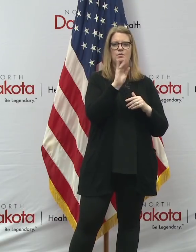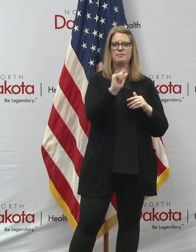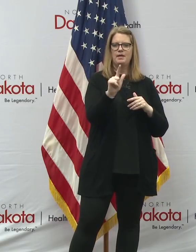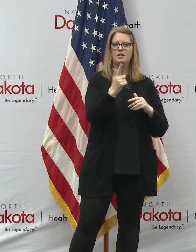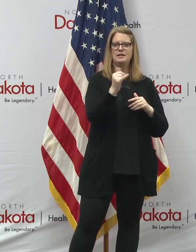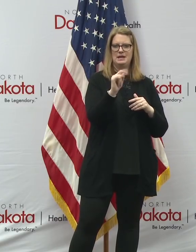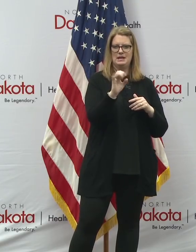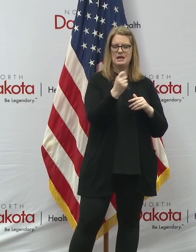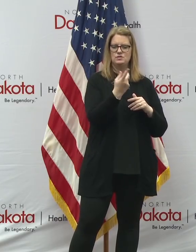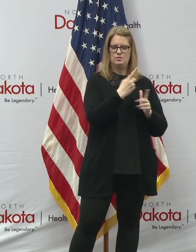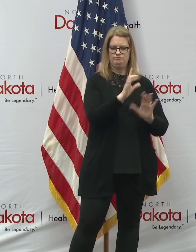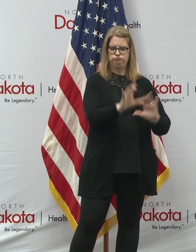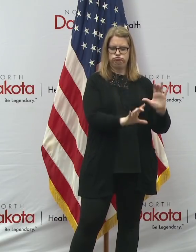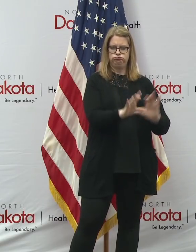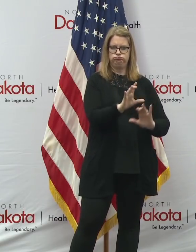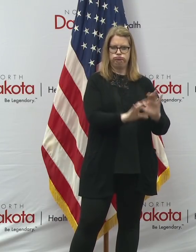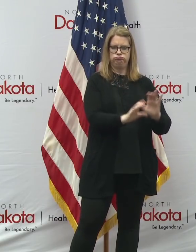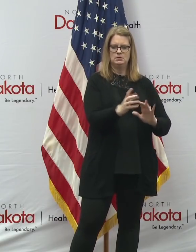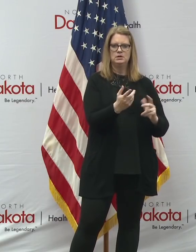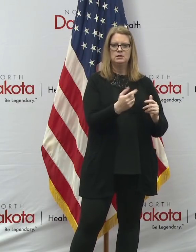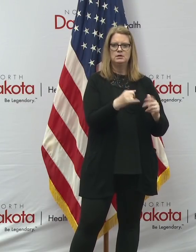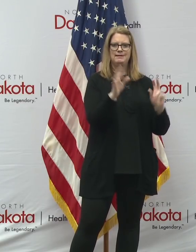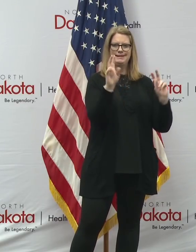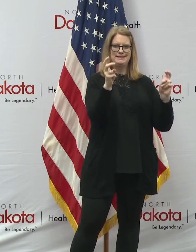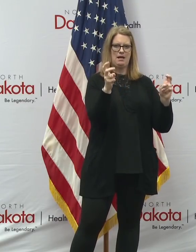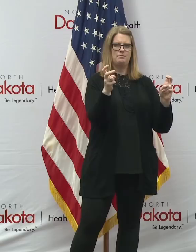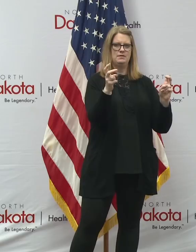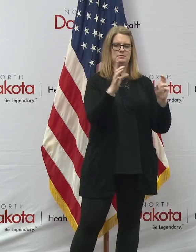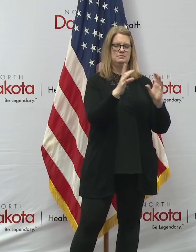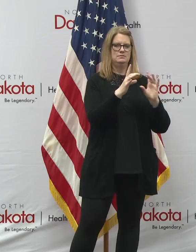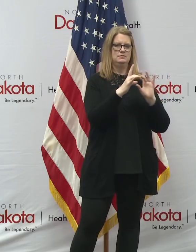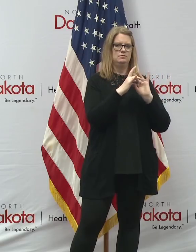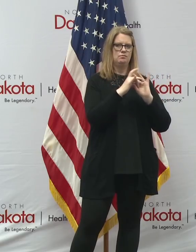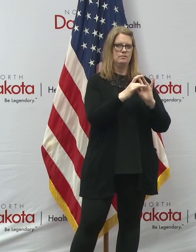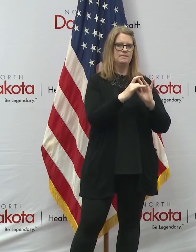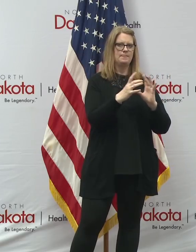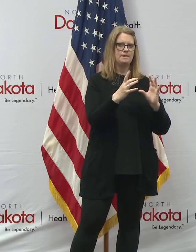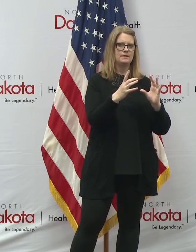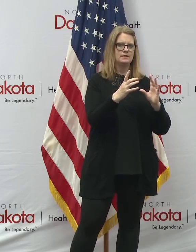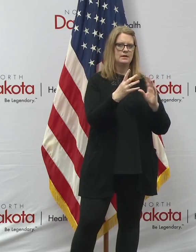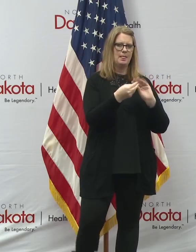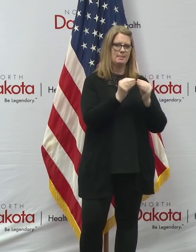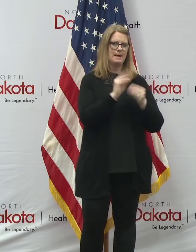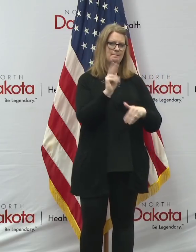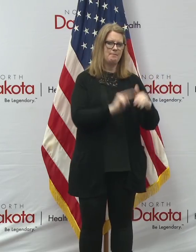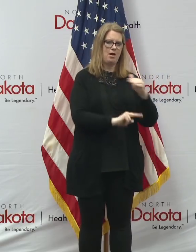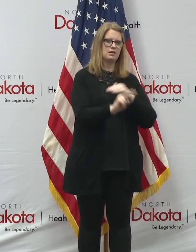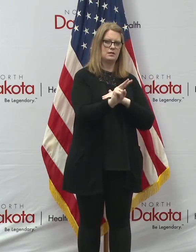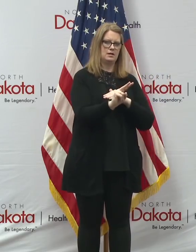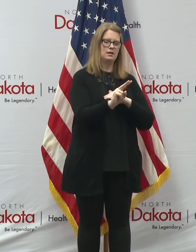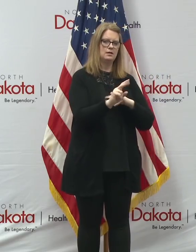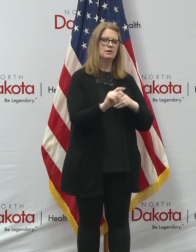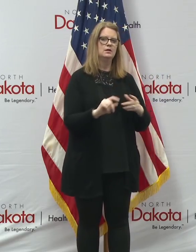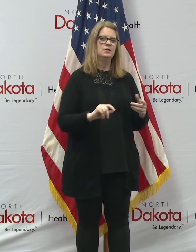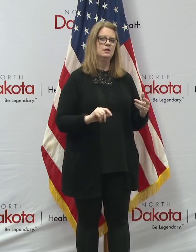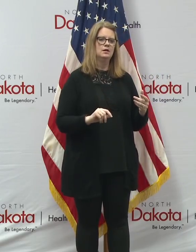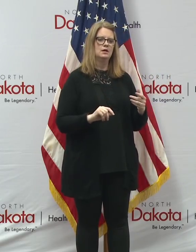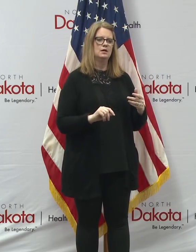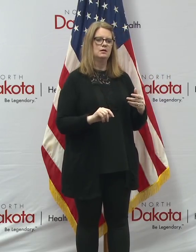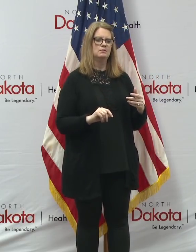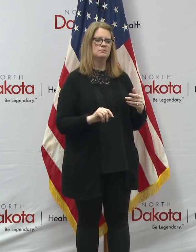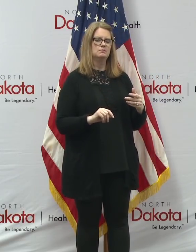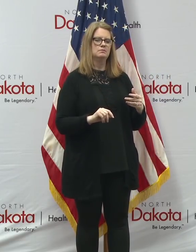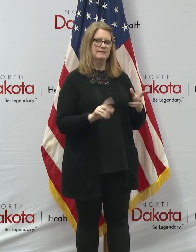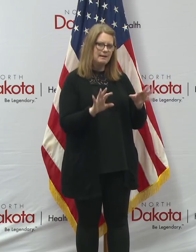and, and the topic was largely around, uh, modeling, uh, was the, was the key